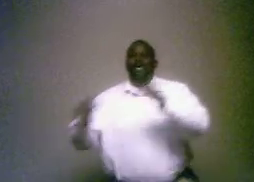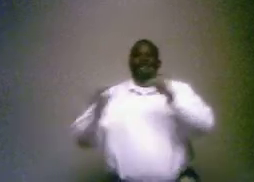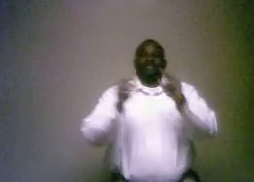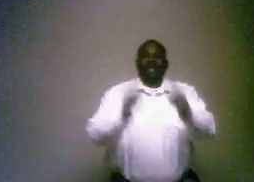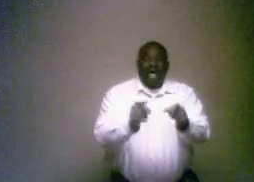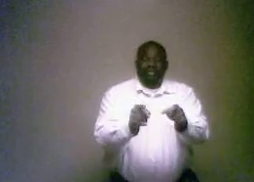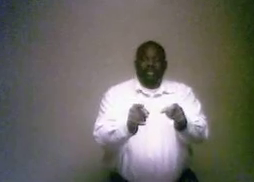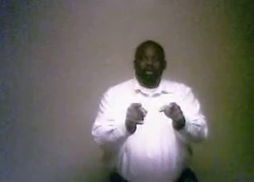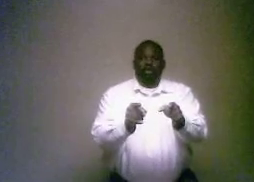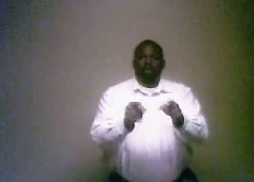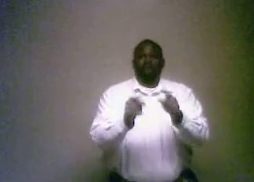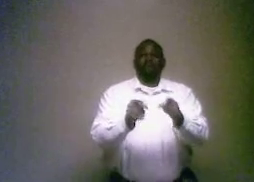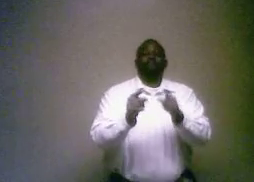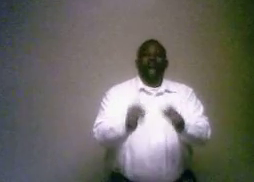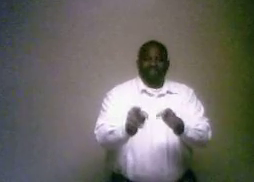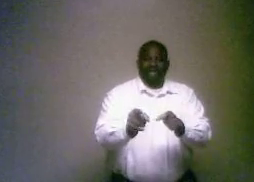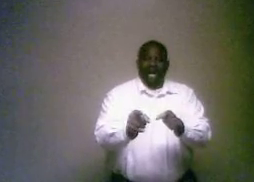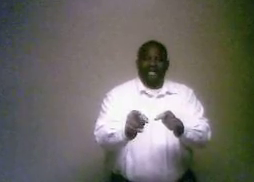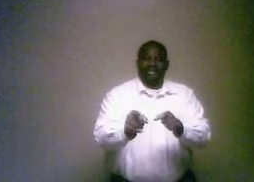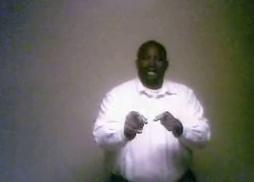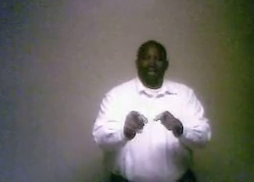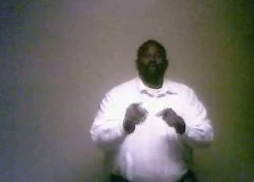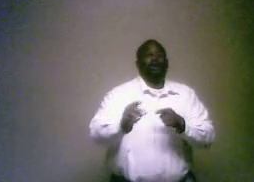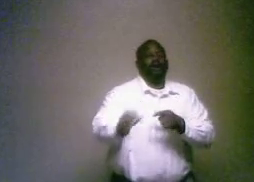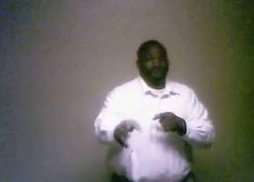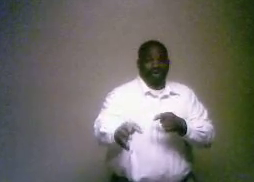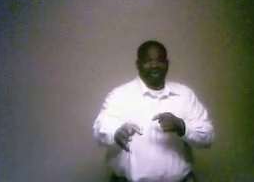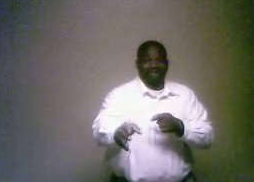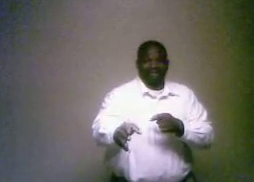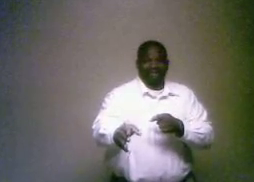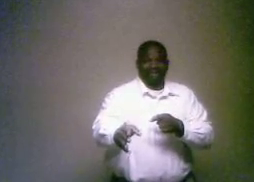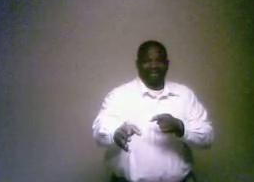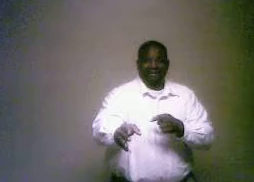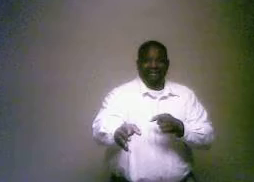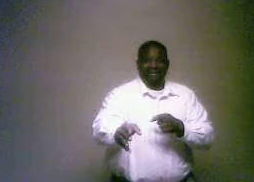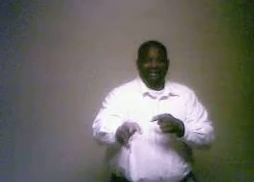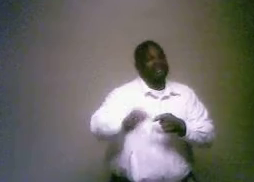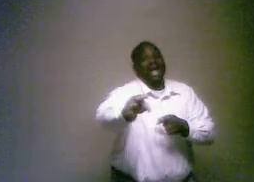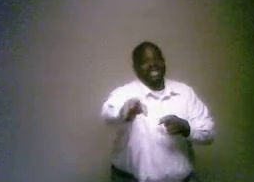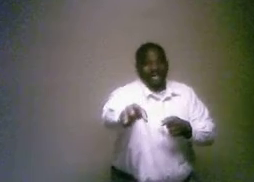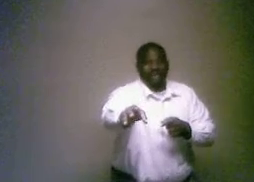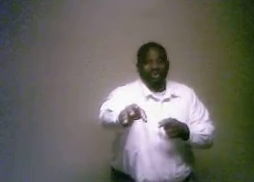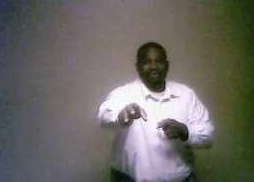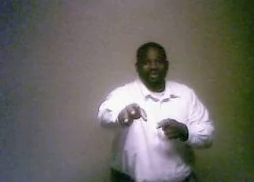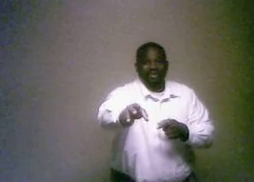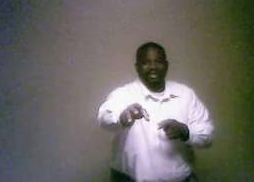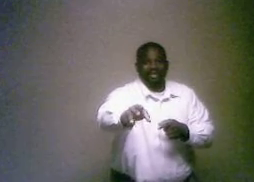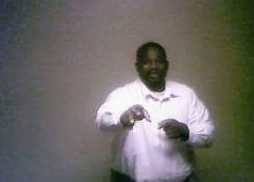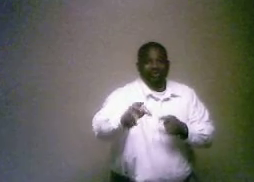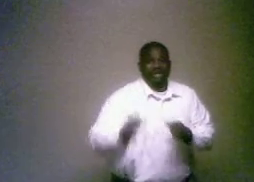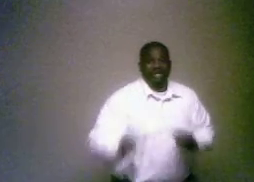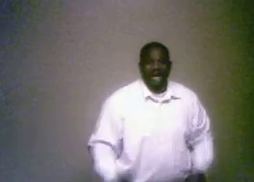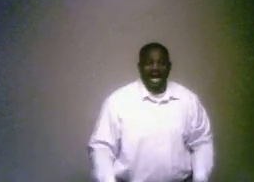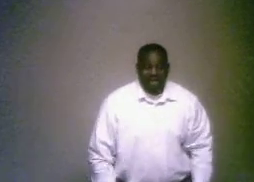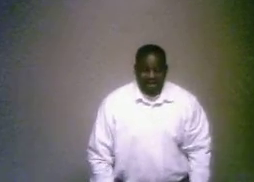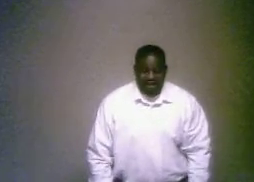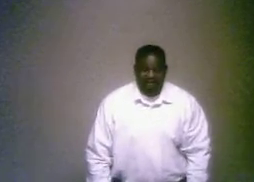that's who would be baptized with the Holy Ghost. Not you. Read the context of it.